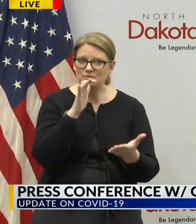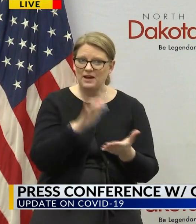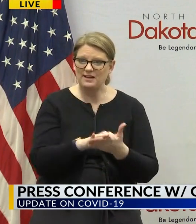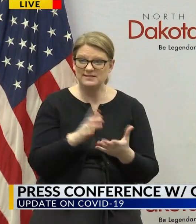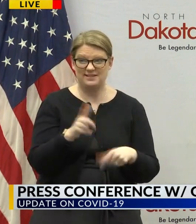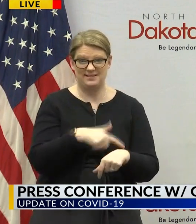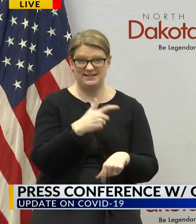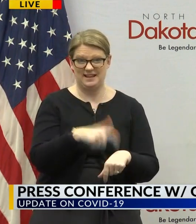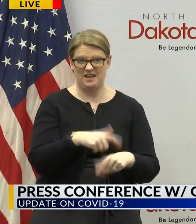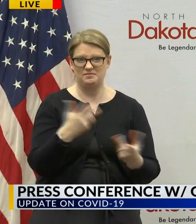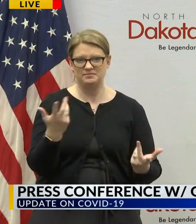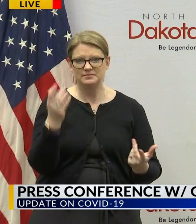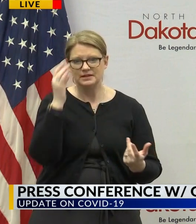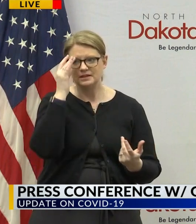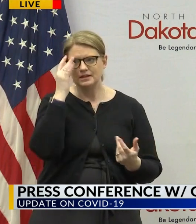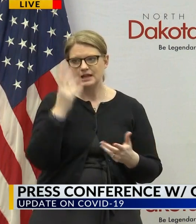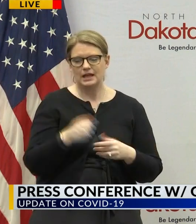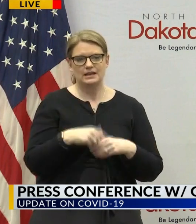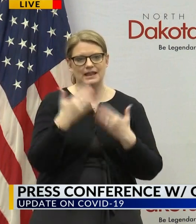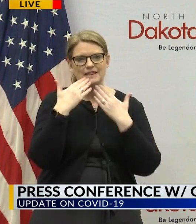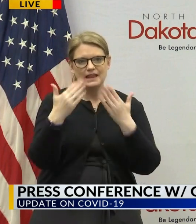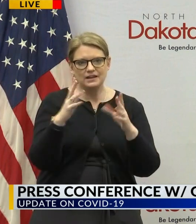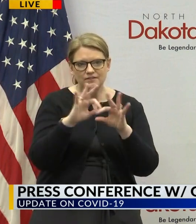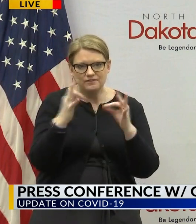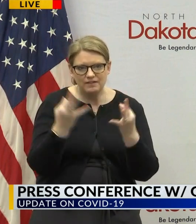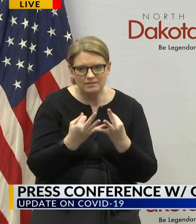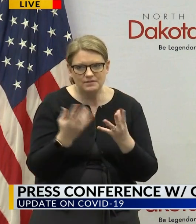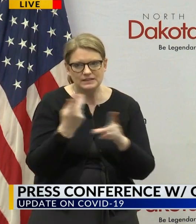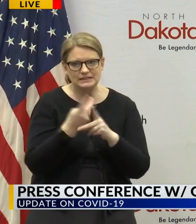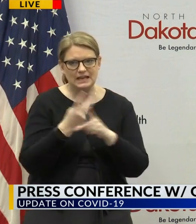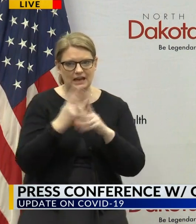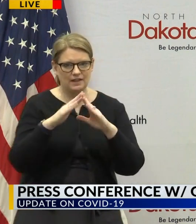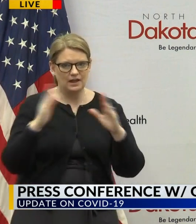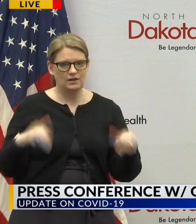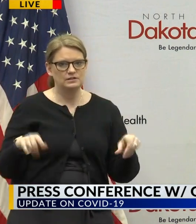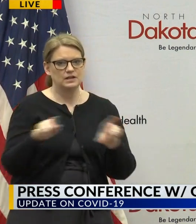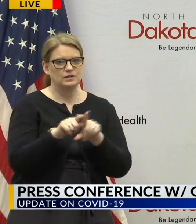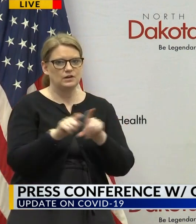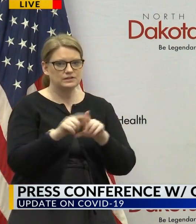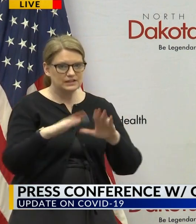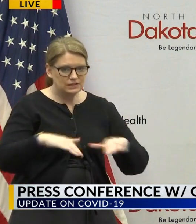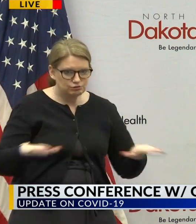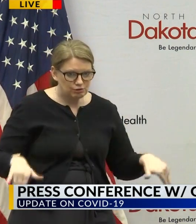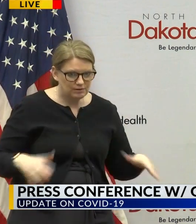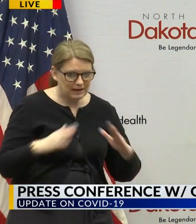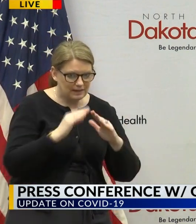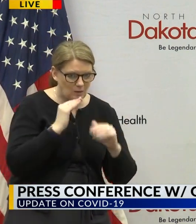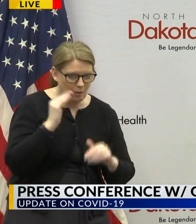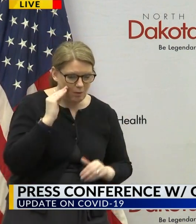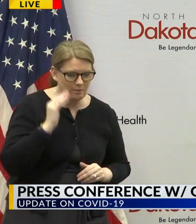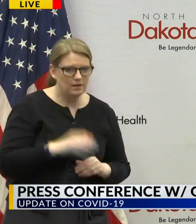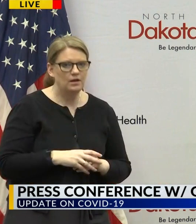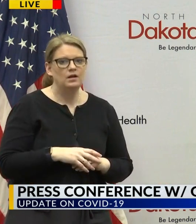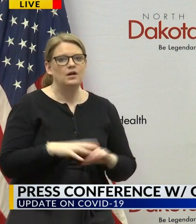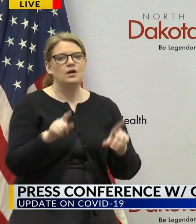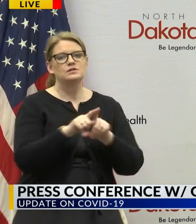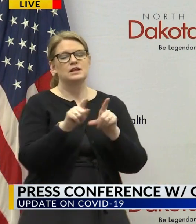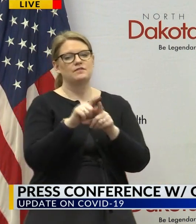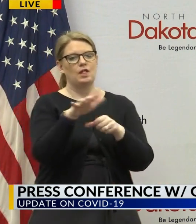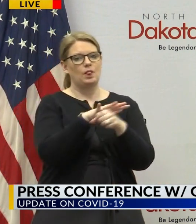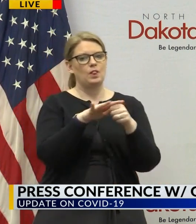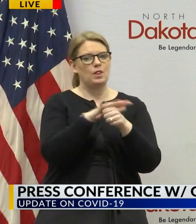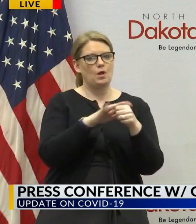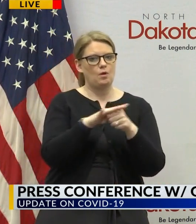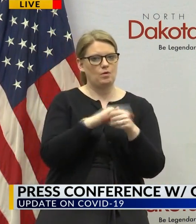while and thank you to the family members for taking care of the household and also the children in the household during this and then we also have had local public